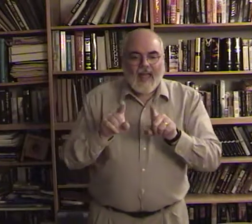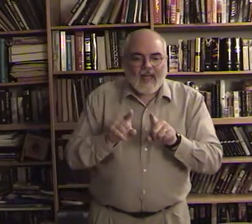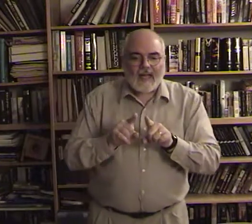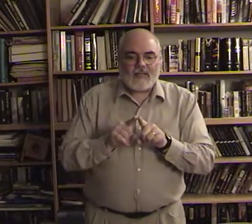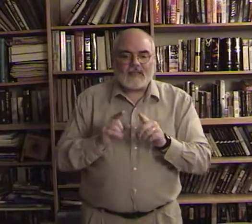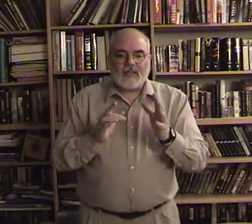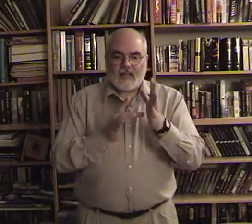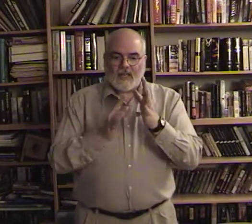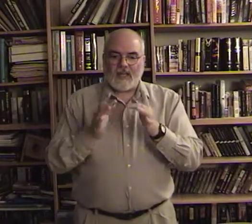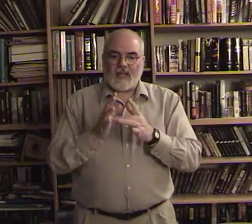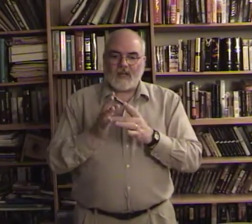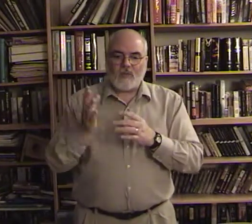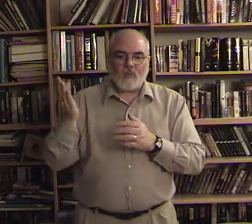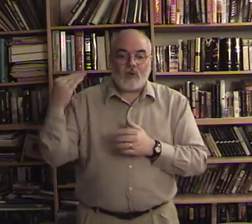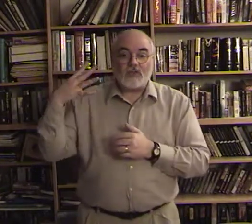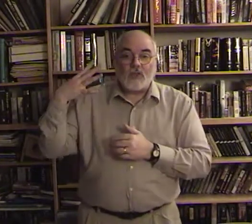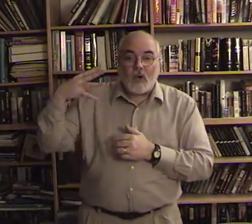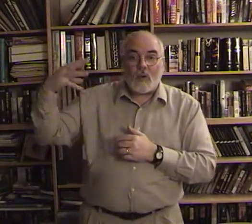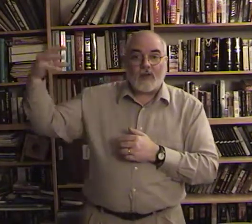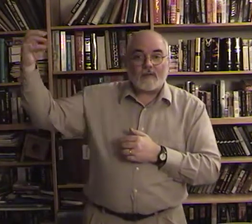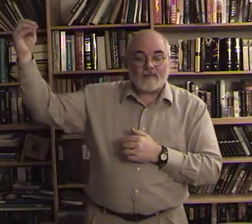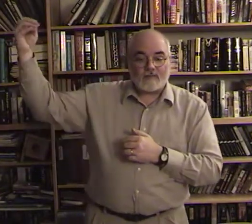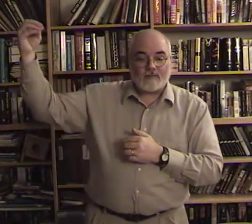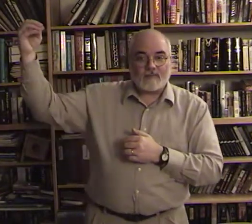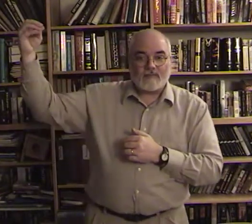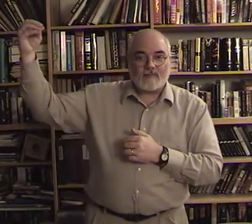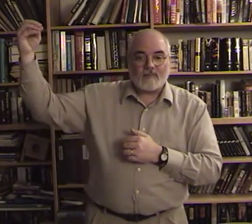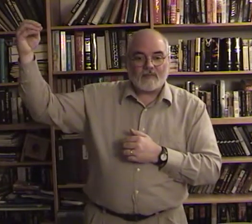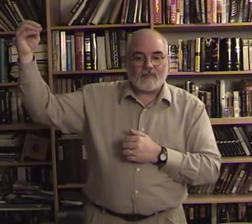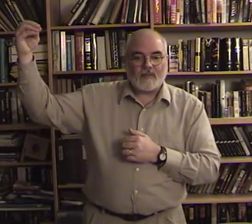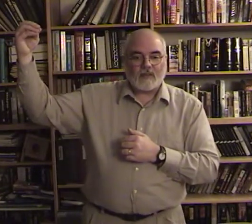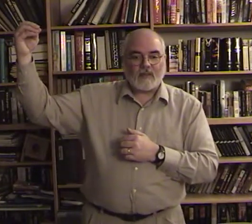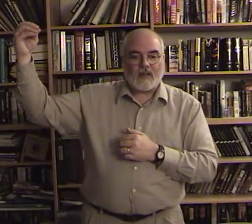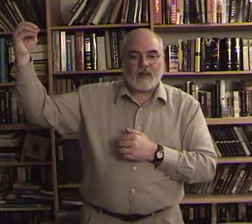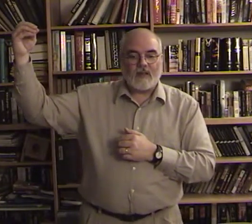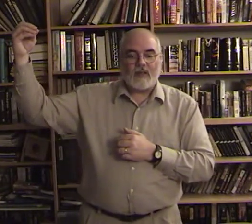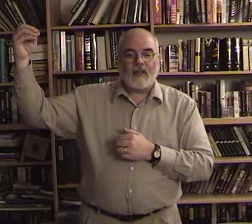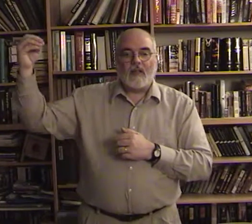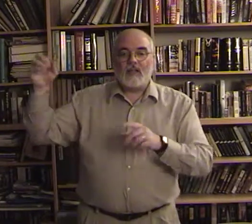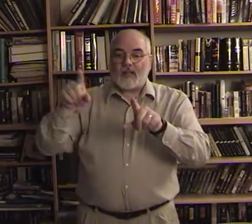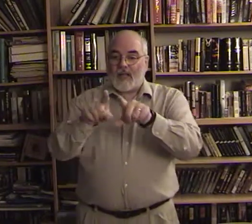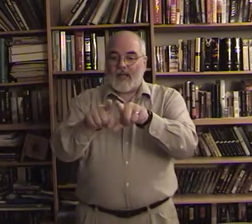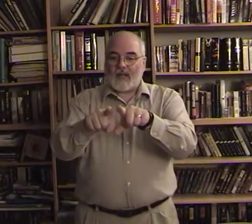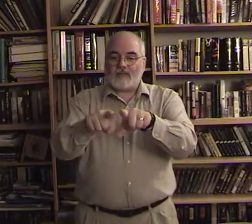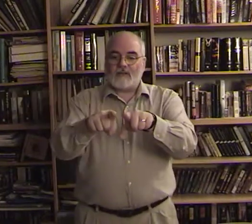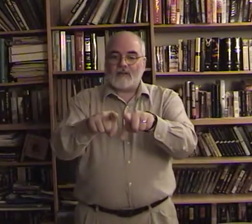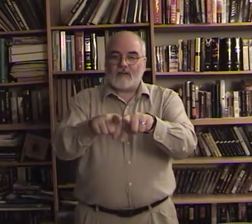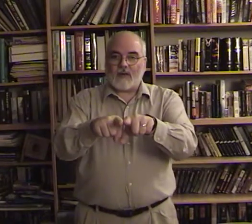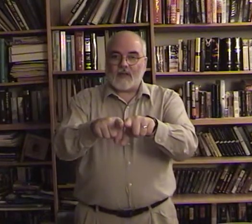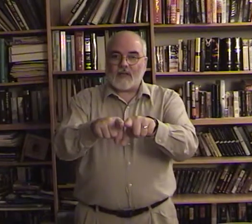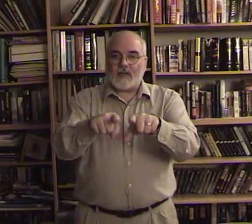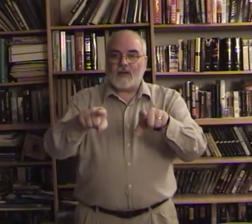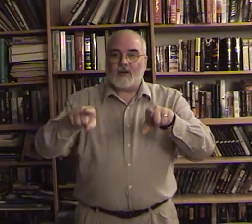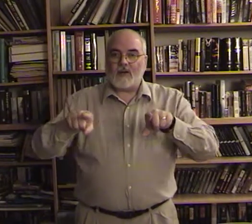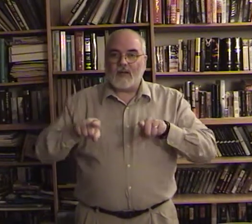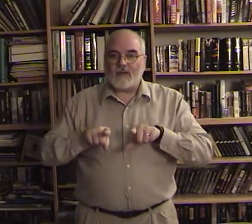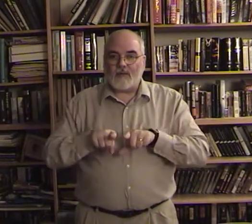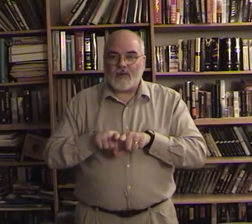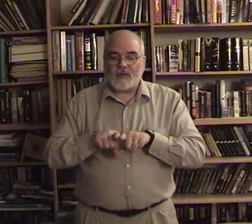as he was going okay as fingers out here and then fingers